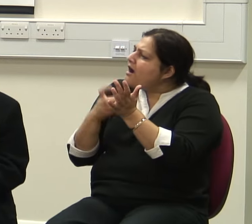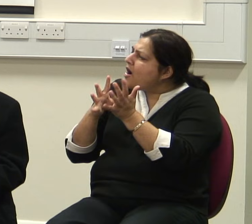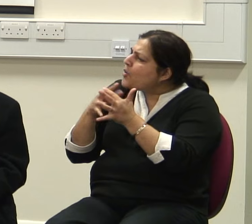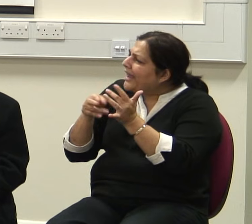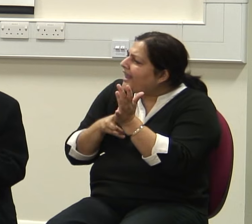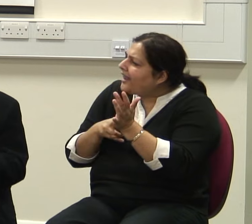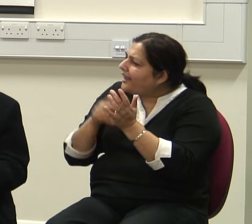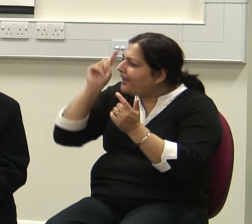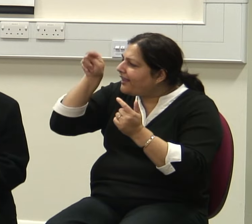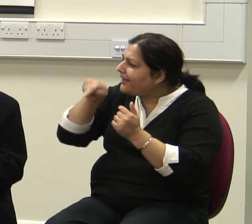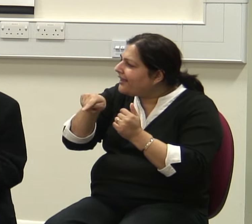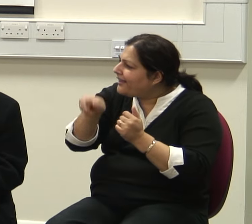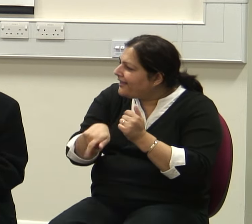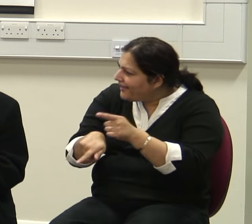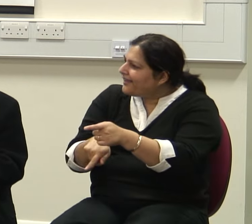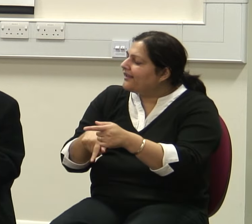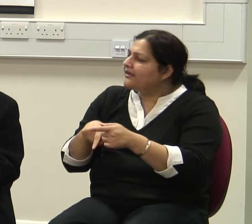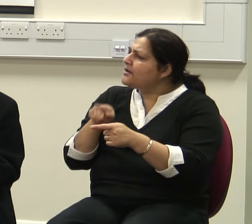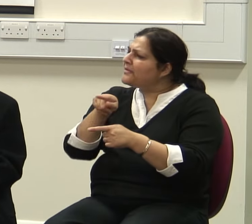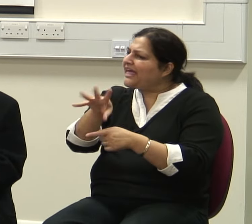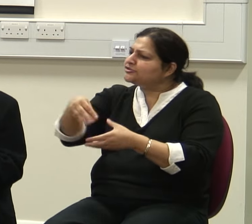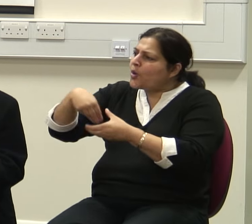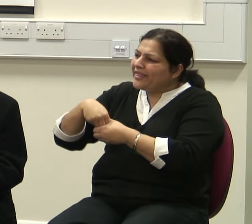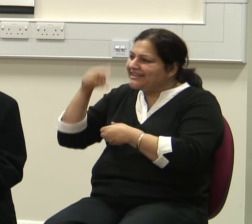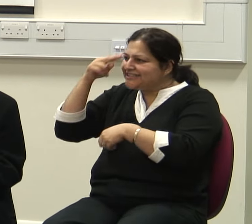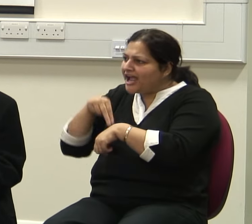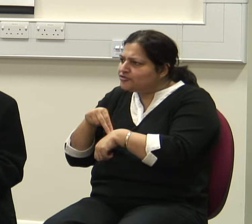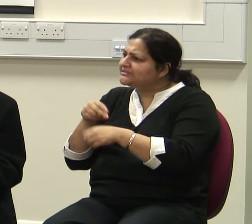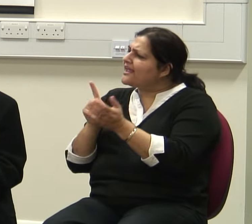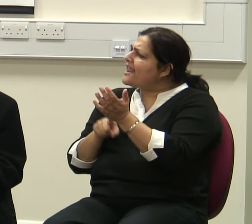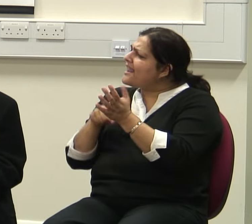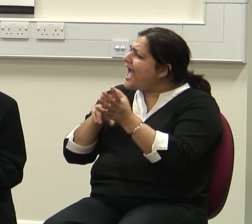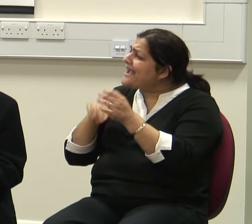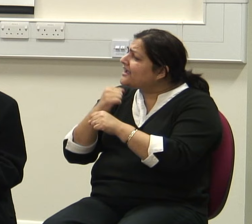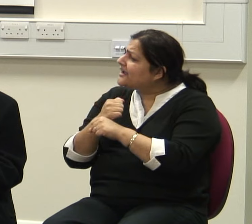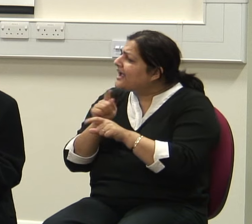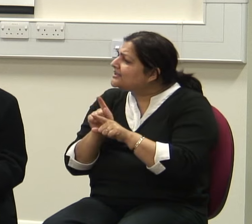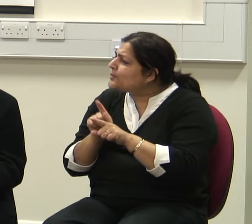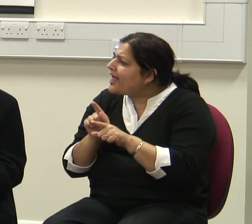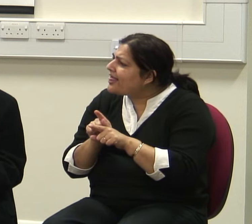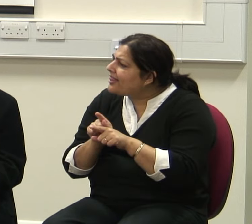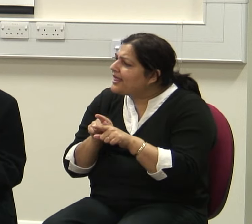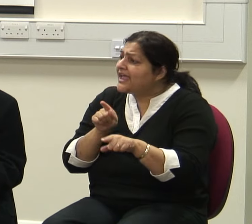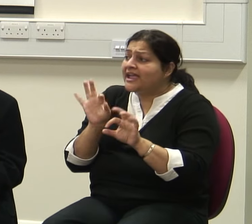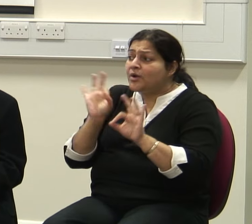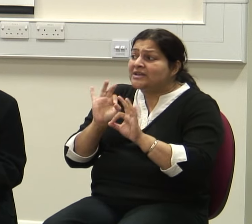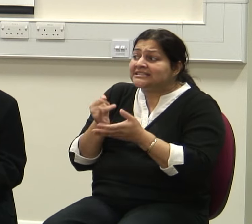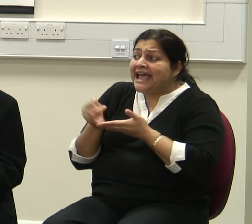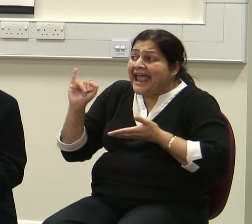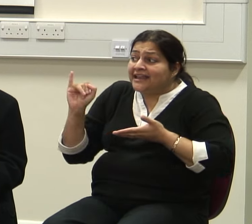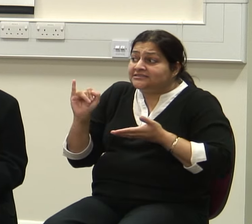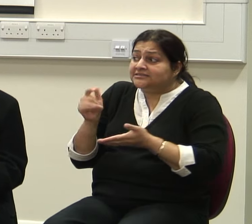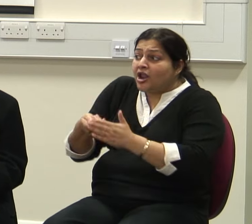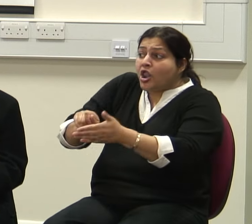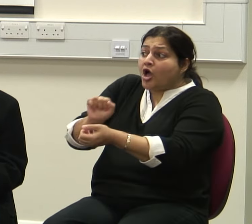This is not really within psychiatry. Even Lang was not hedging about this. He was not really against locking people up.